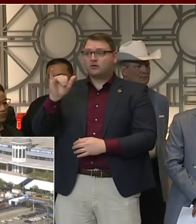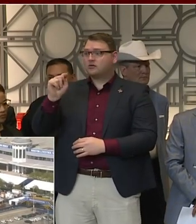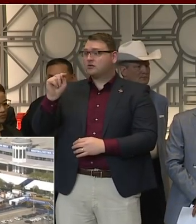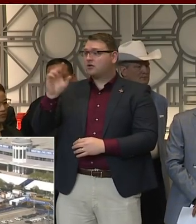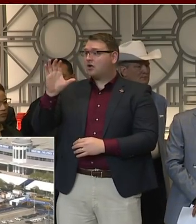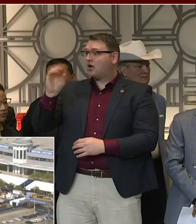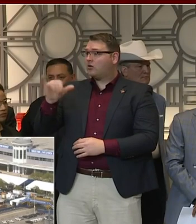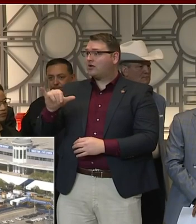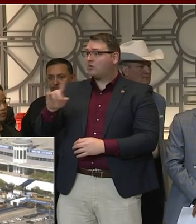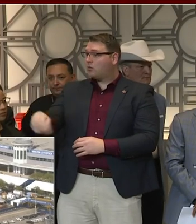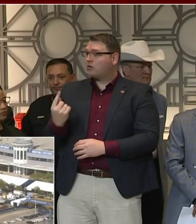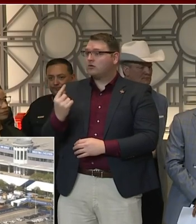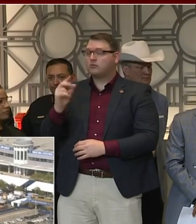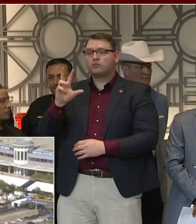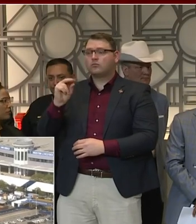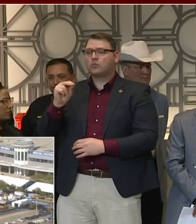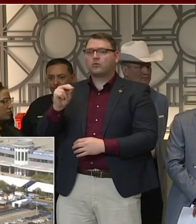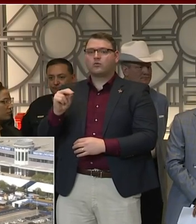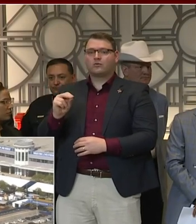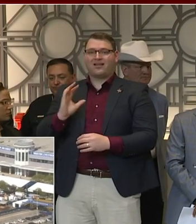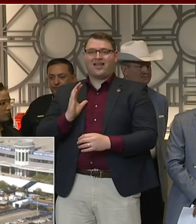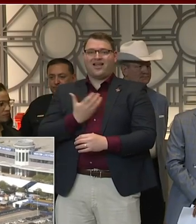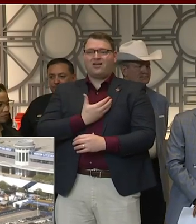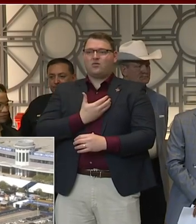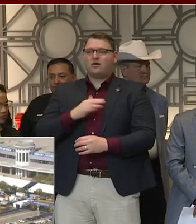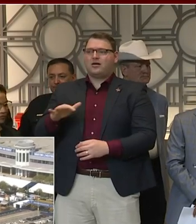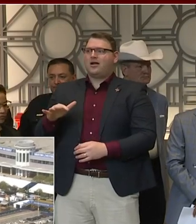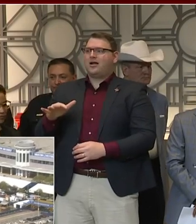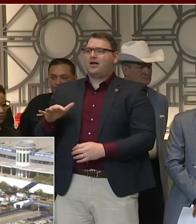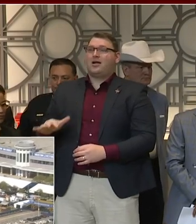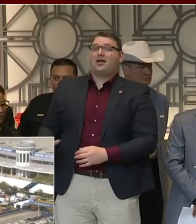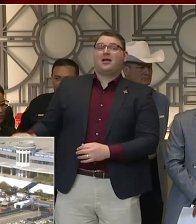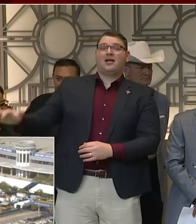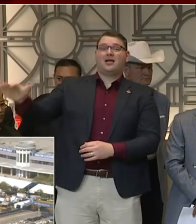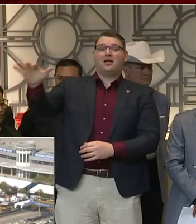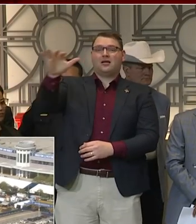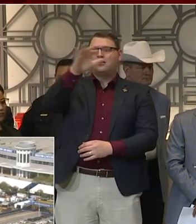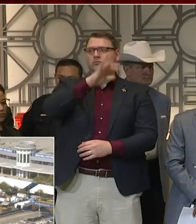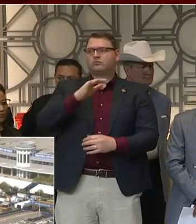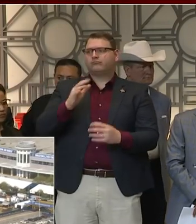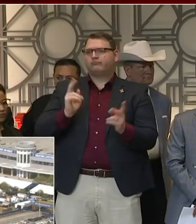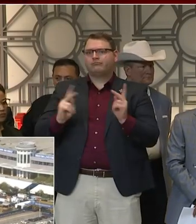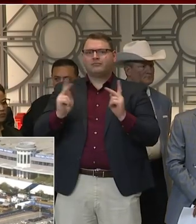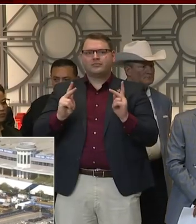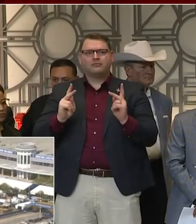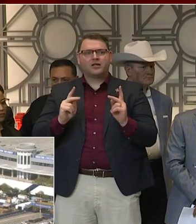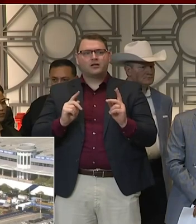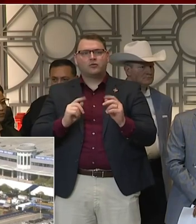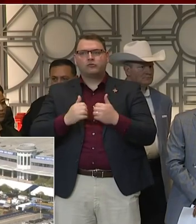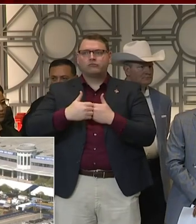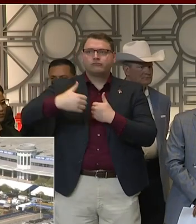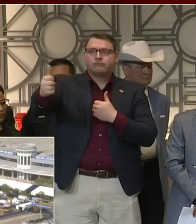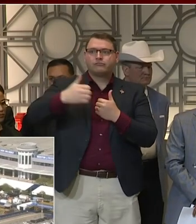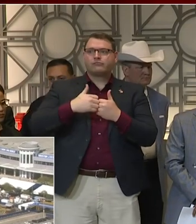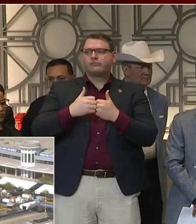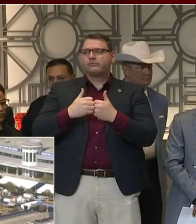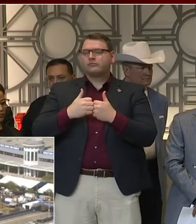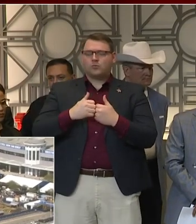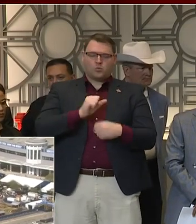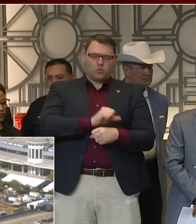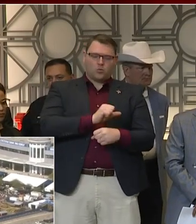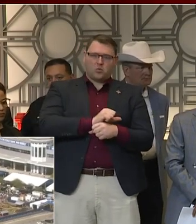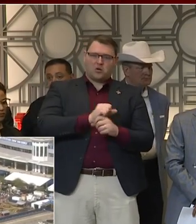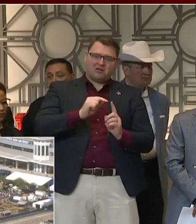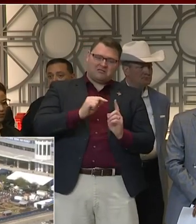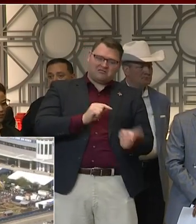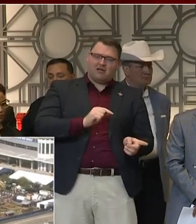community at large, our entire region. We know people move around. We know people work in one place and live somewhere